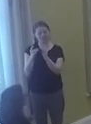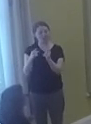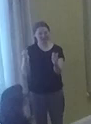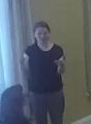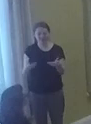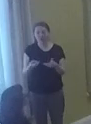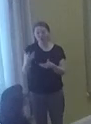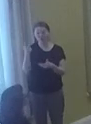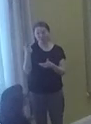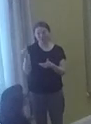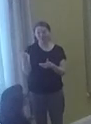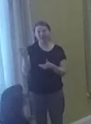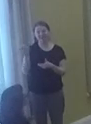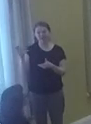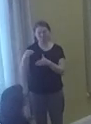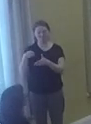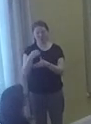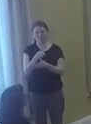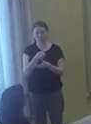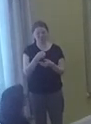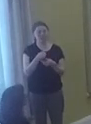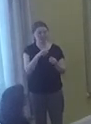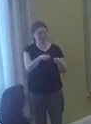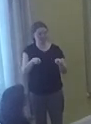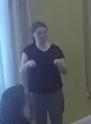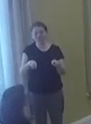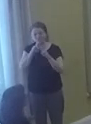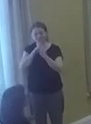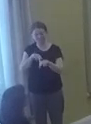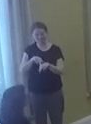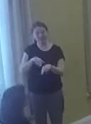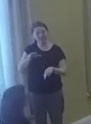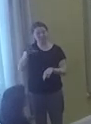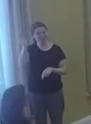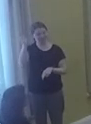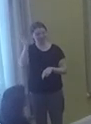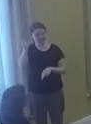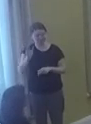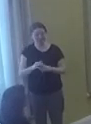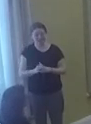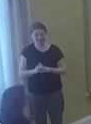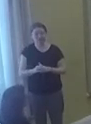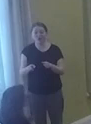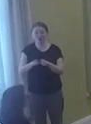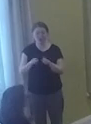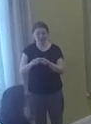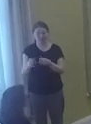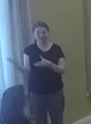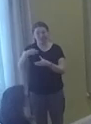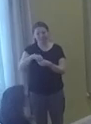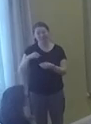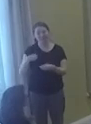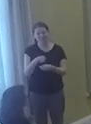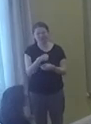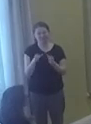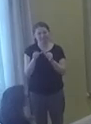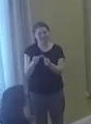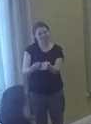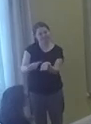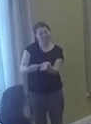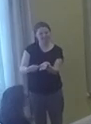our three additional faculty members to respond to Professor Stitzlein's presentation and to engage us in further discussion.